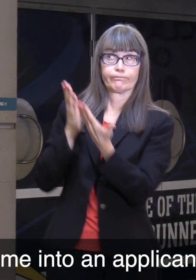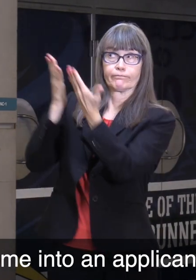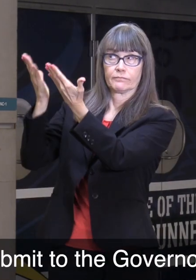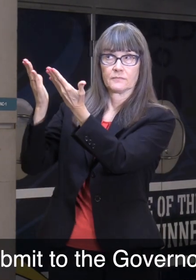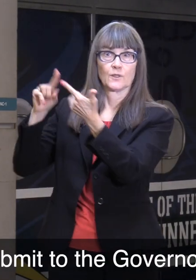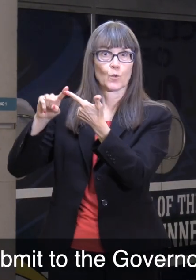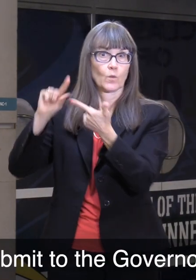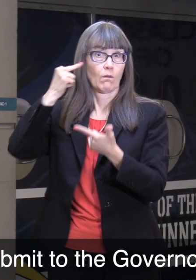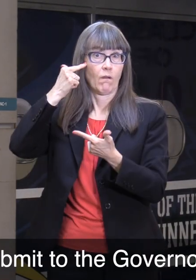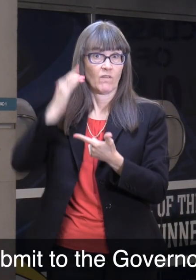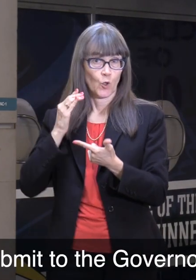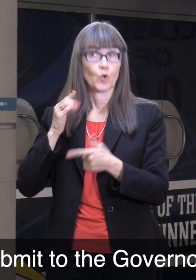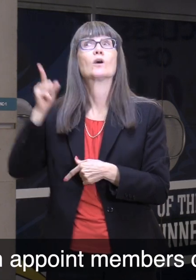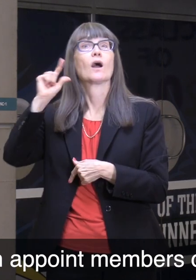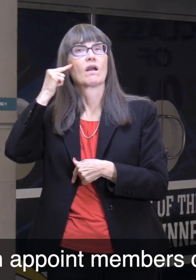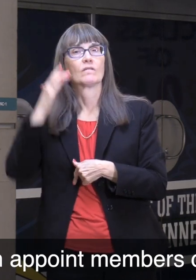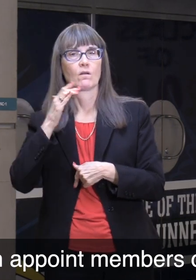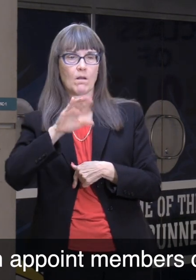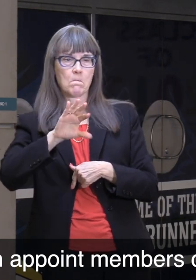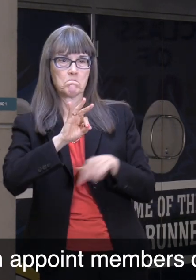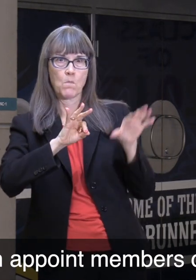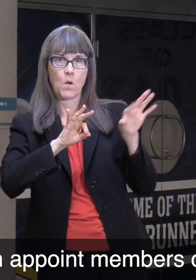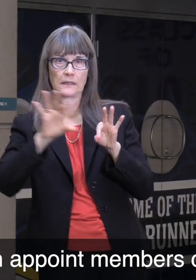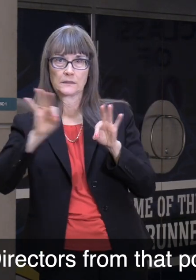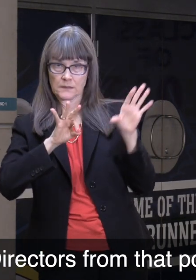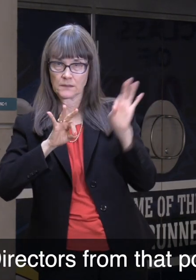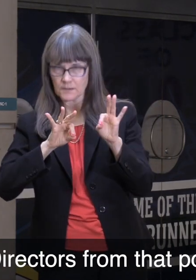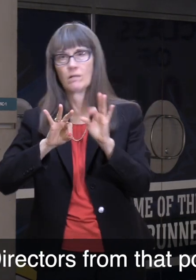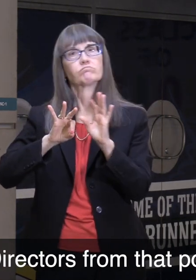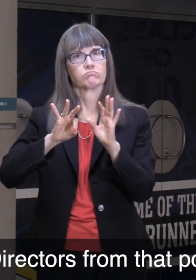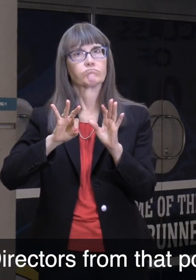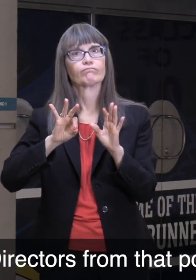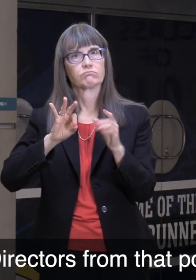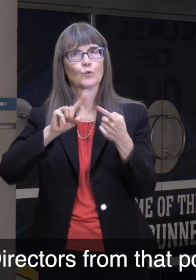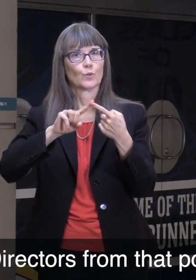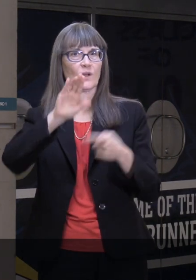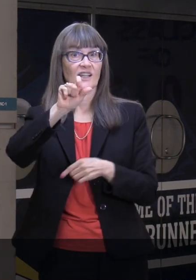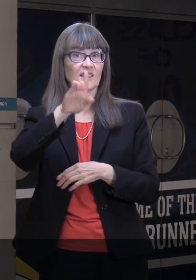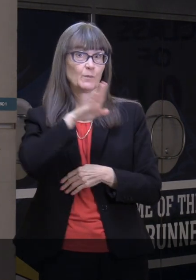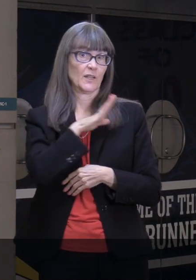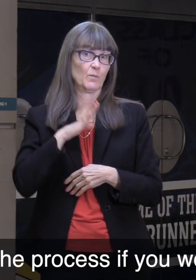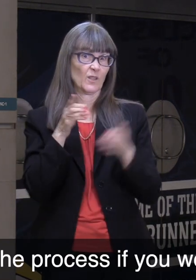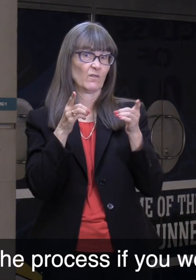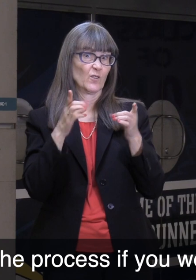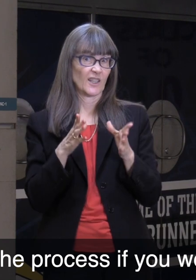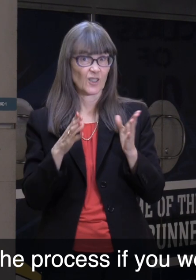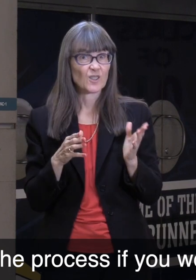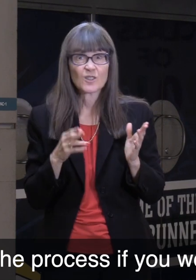to submit to the Governor, who will then appoint members of the Board of Directors from that pool. So that is the process